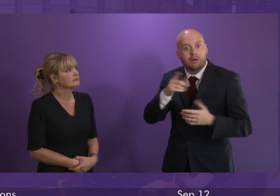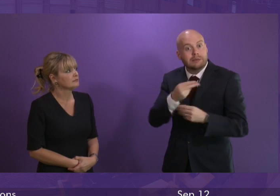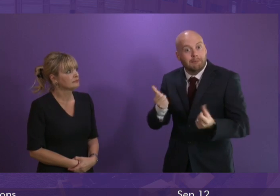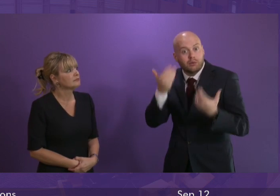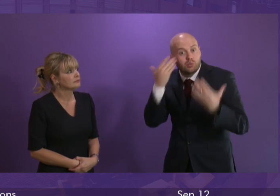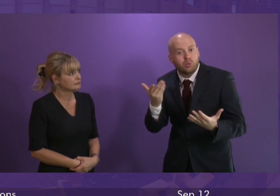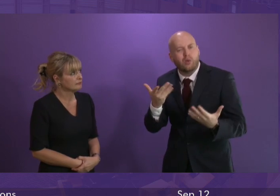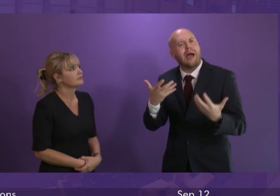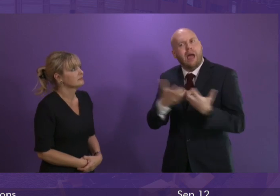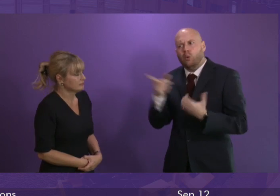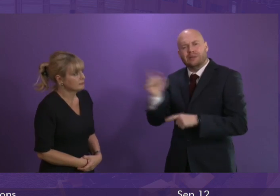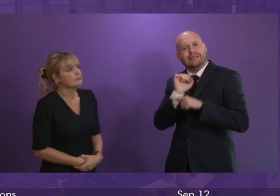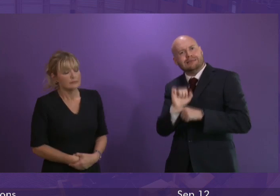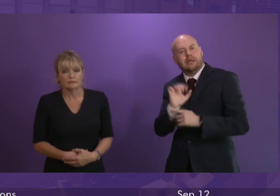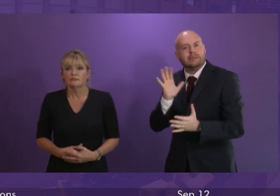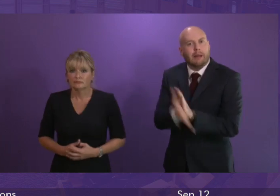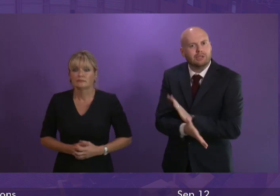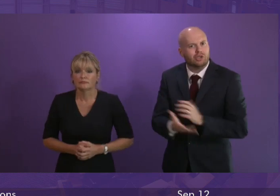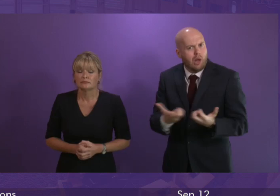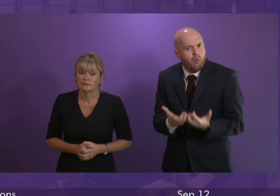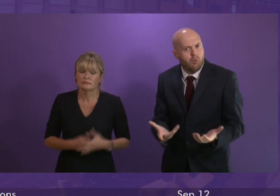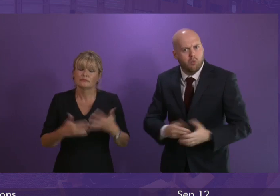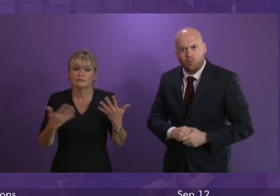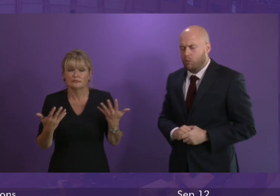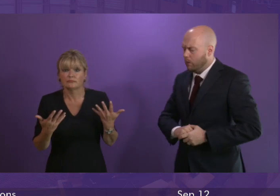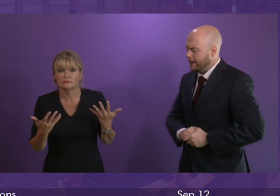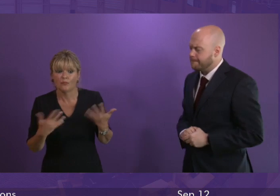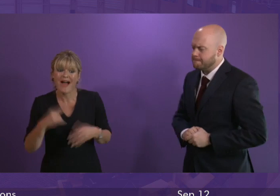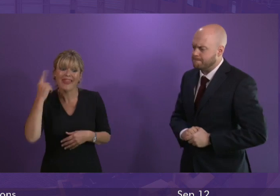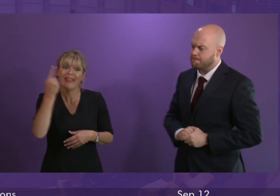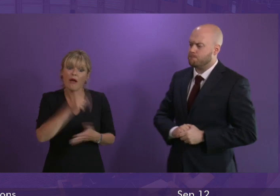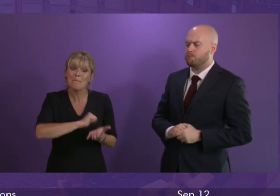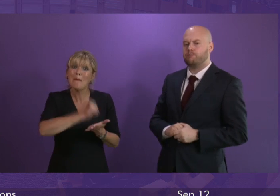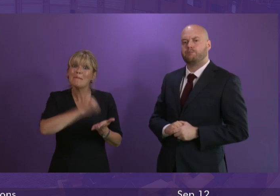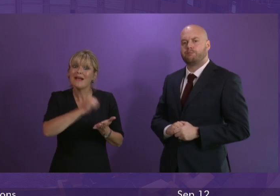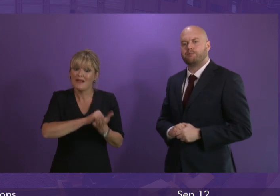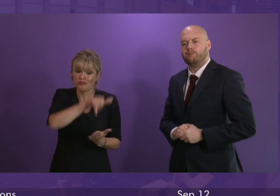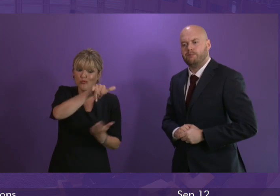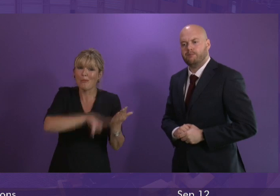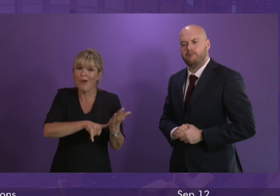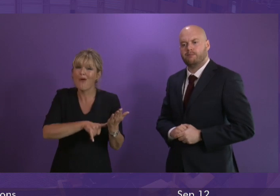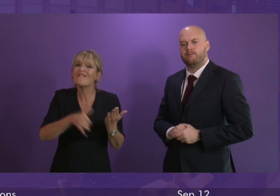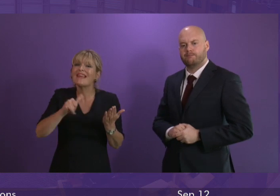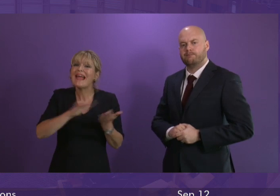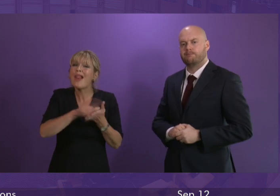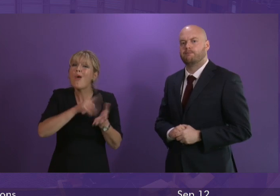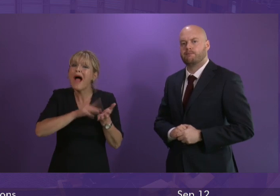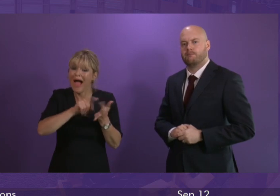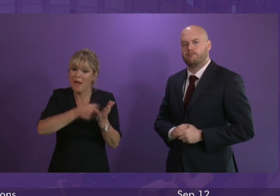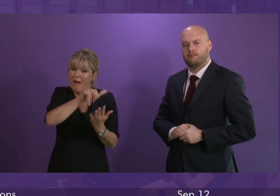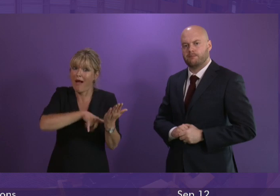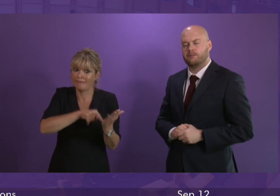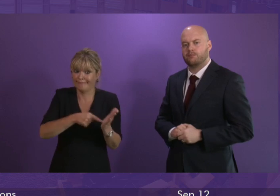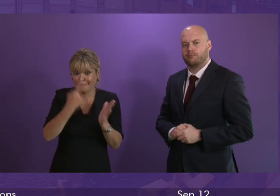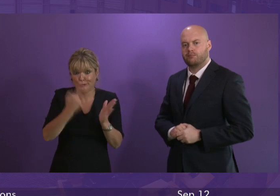mitigate this damage First Minister well I do think the publication of the Yellowhammer planning assumptions yesterday lays bare for